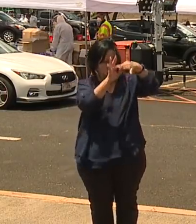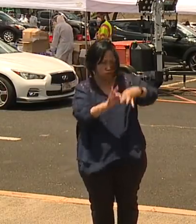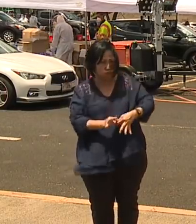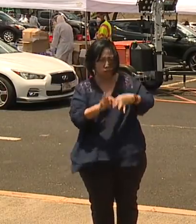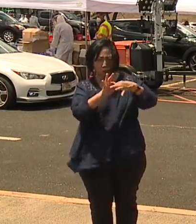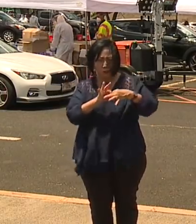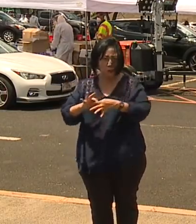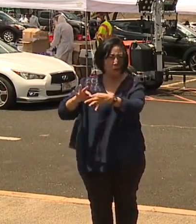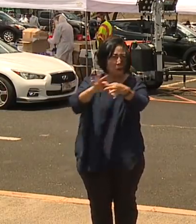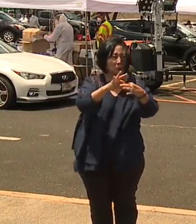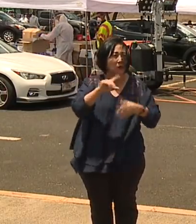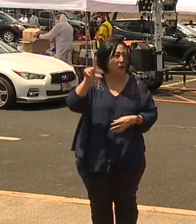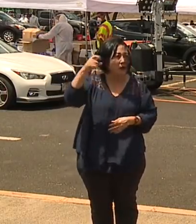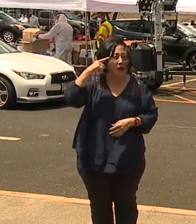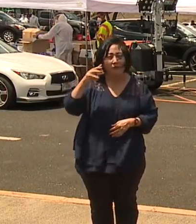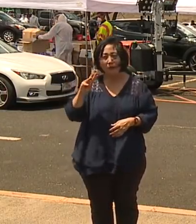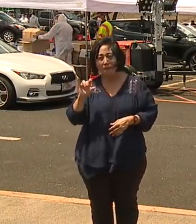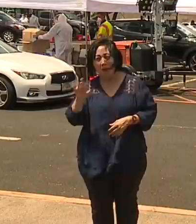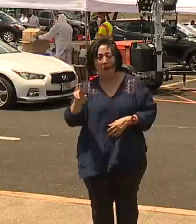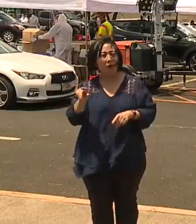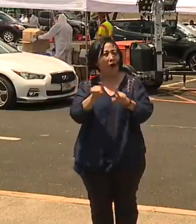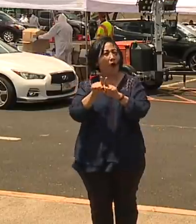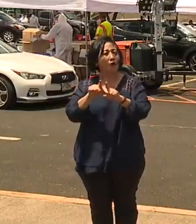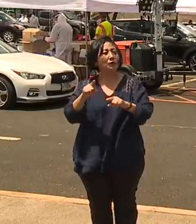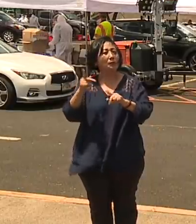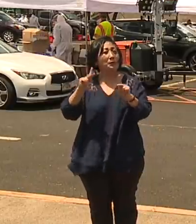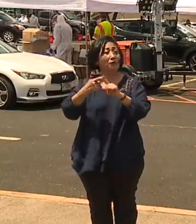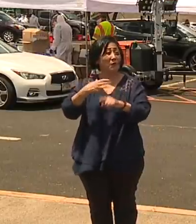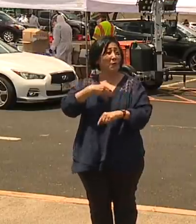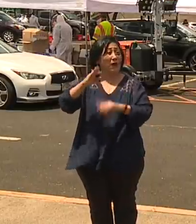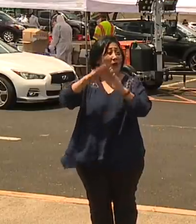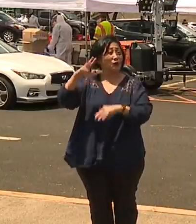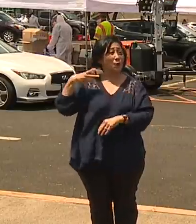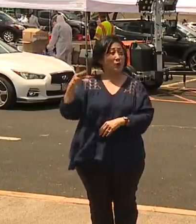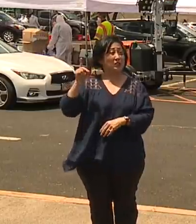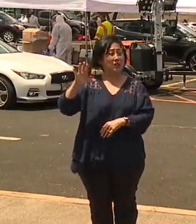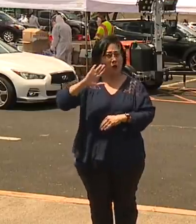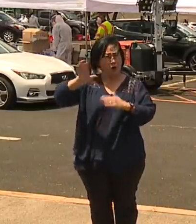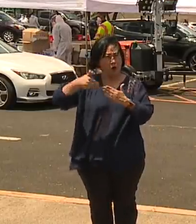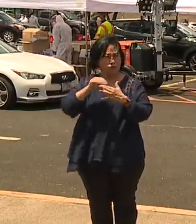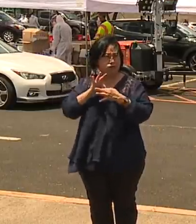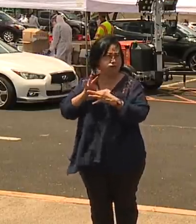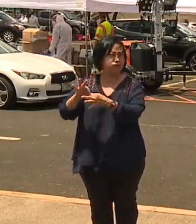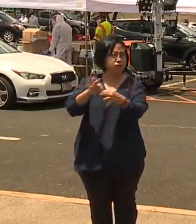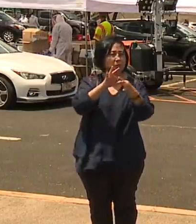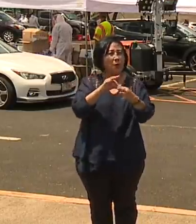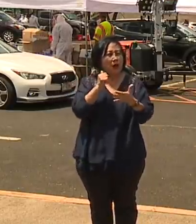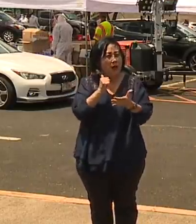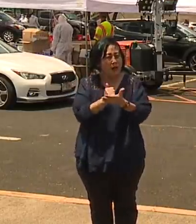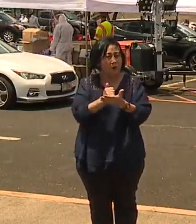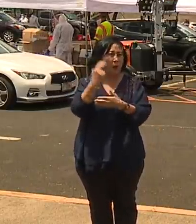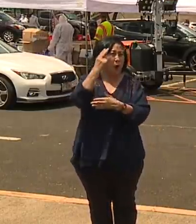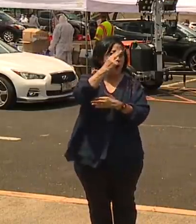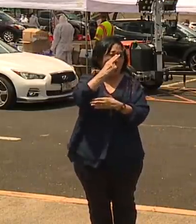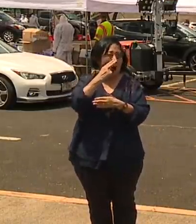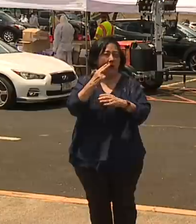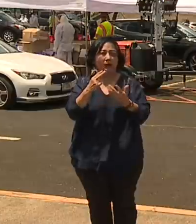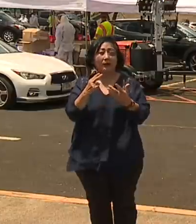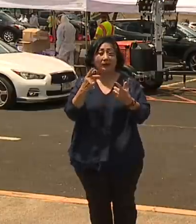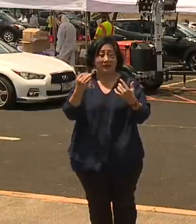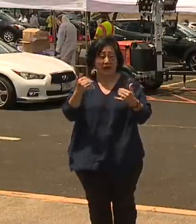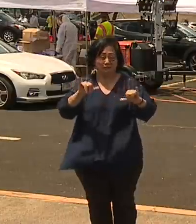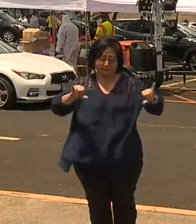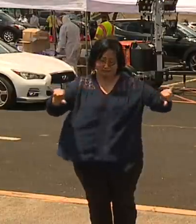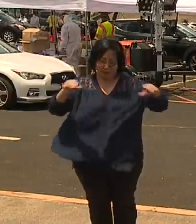governor, and the White House Task Force to make sure that we can get you through this shutdown,